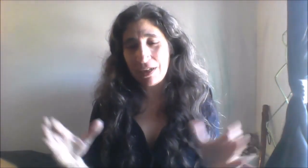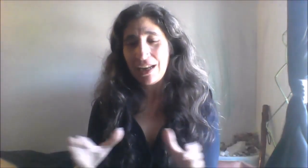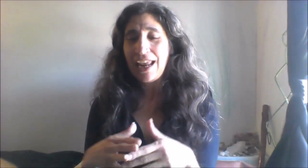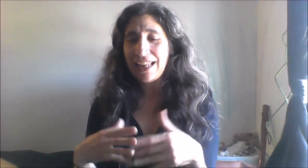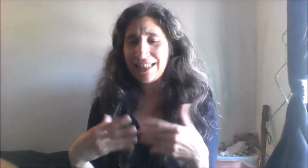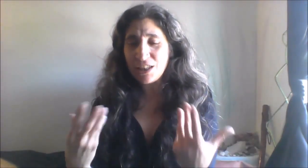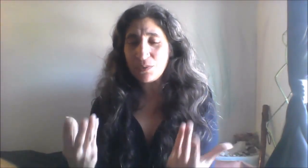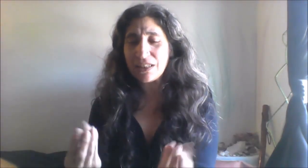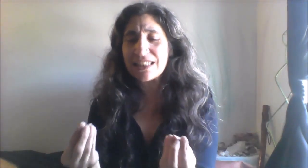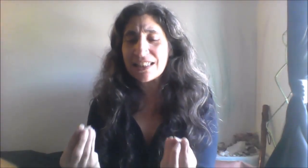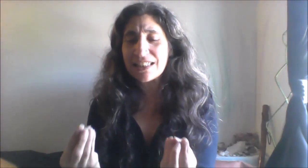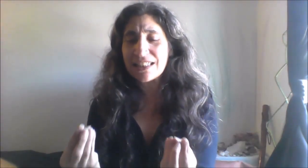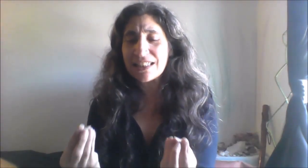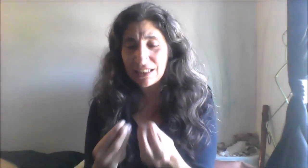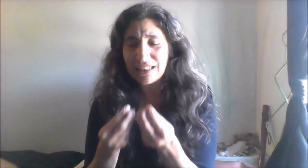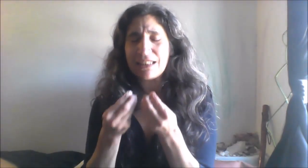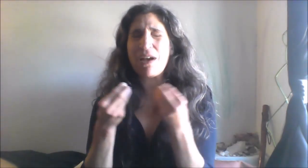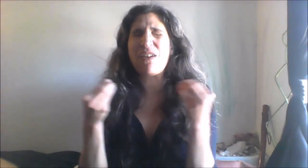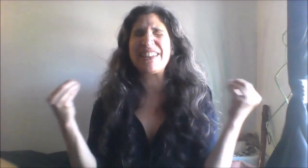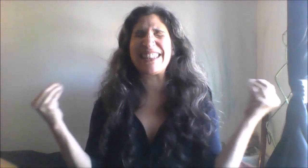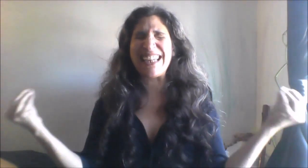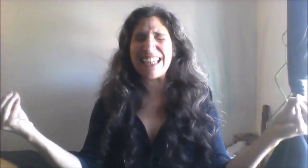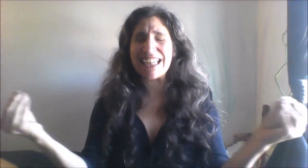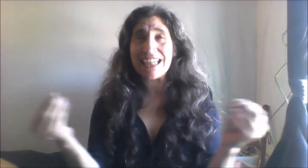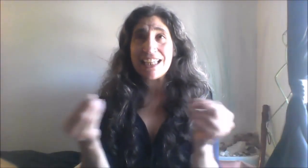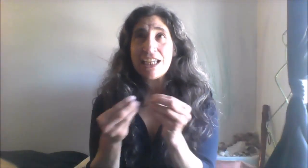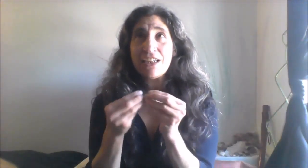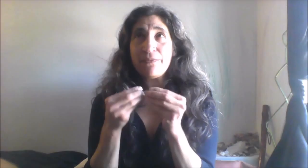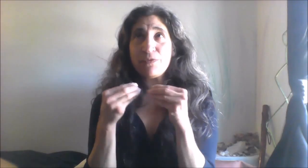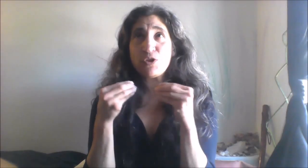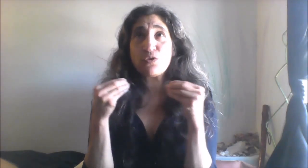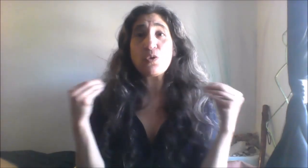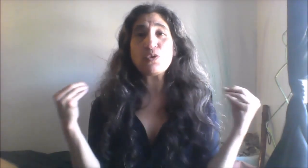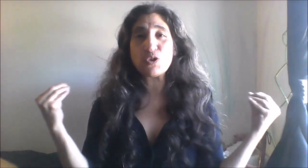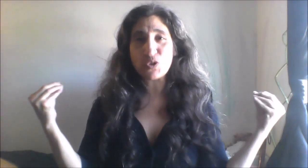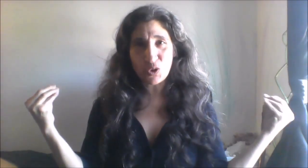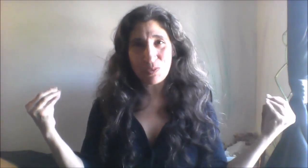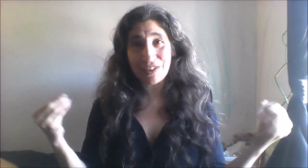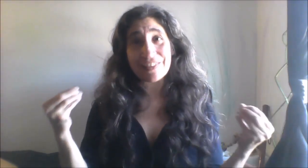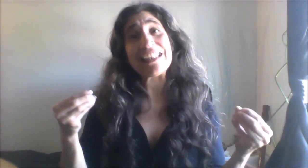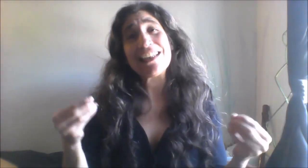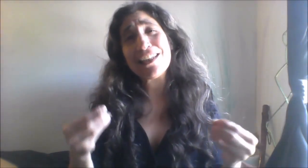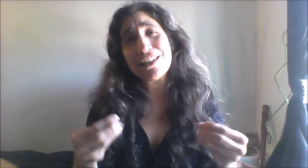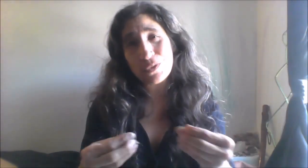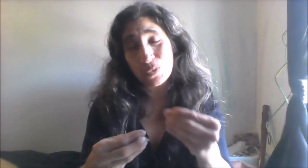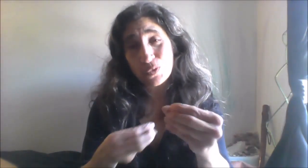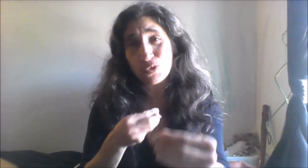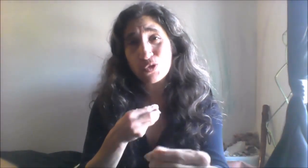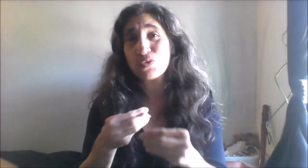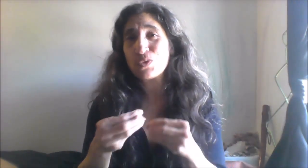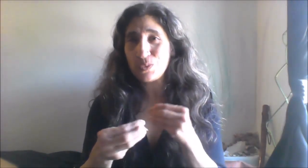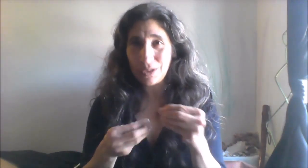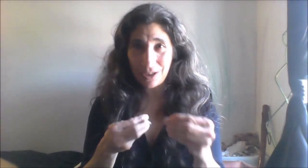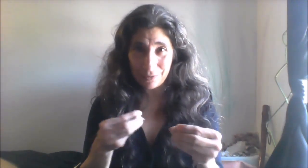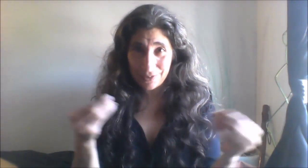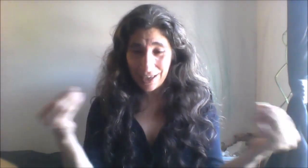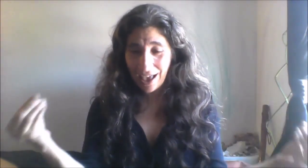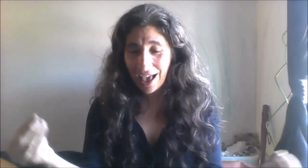letting true discernment lead you to true love and over the crocodile the crocodile